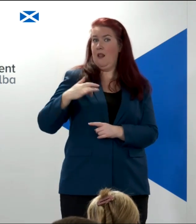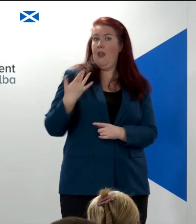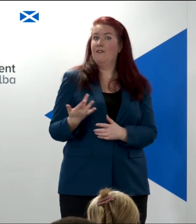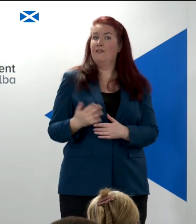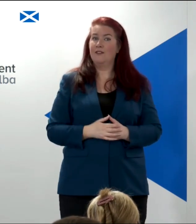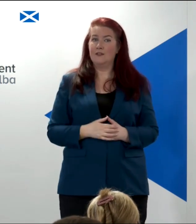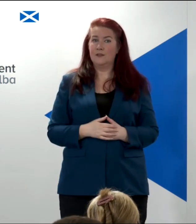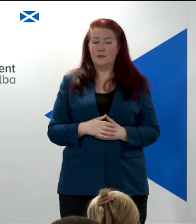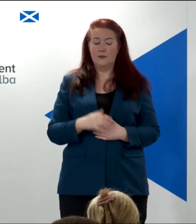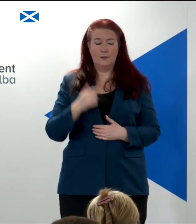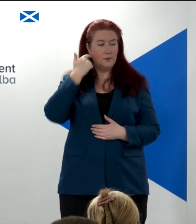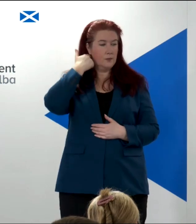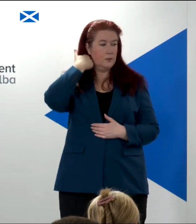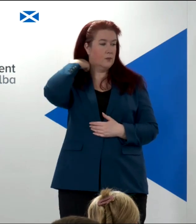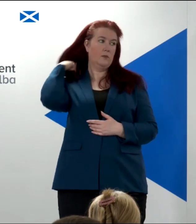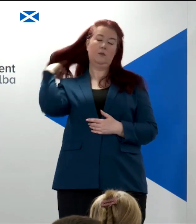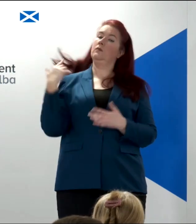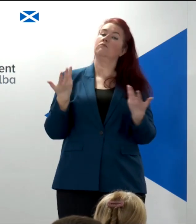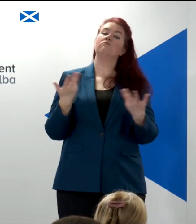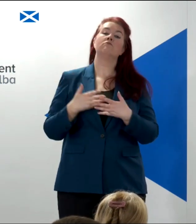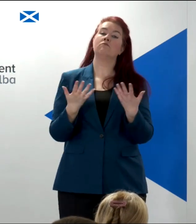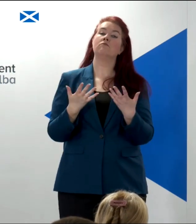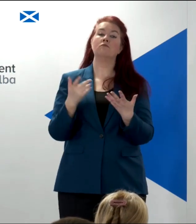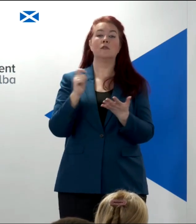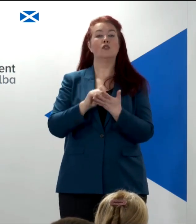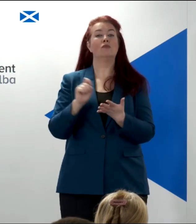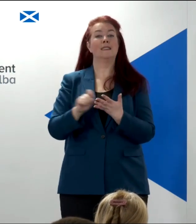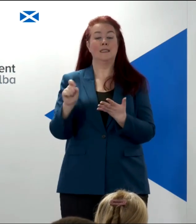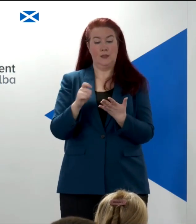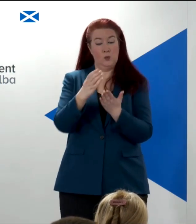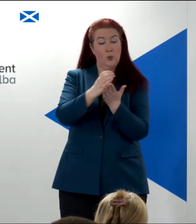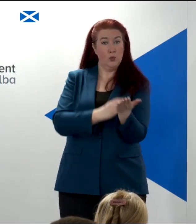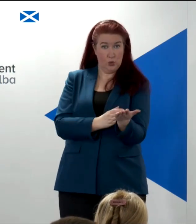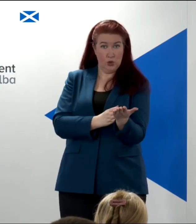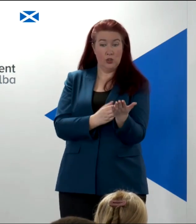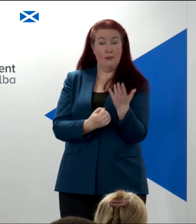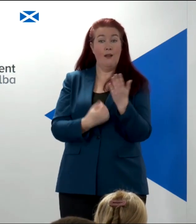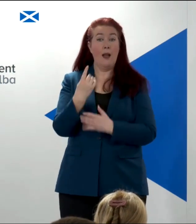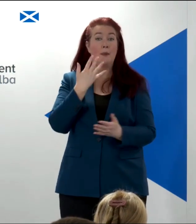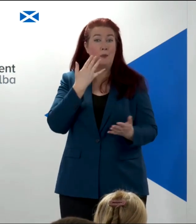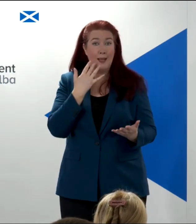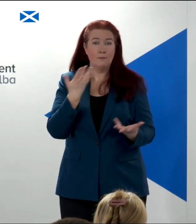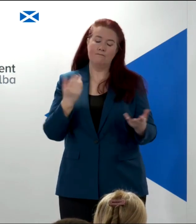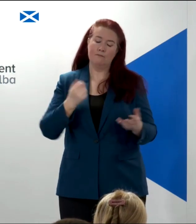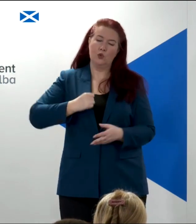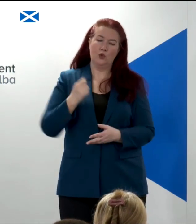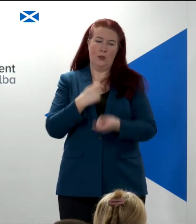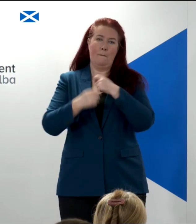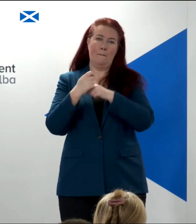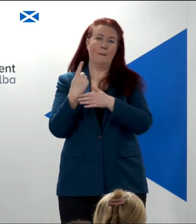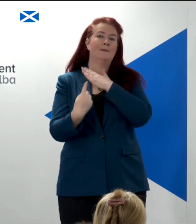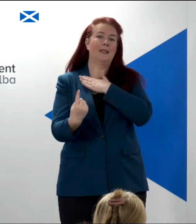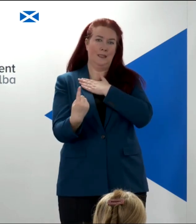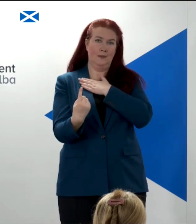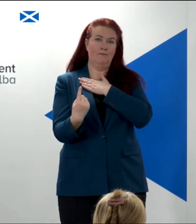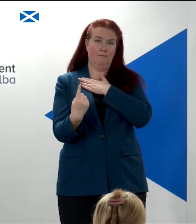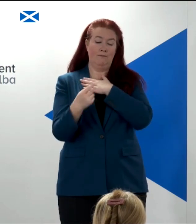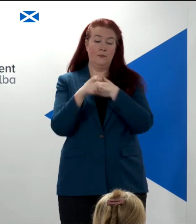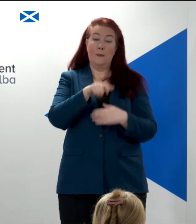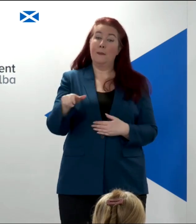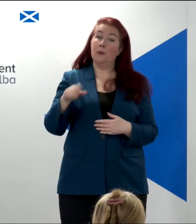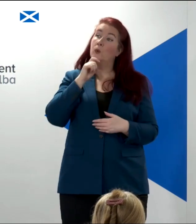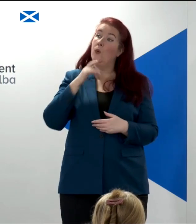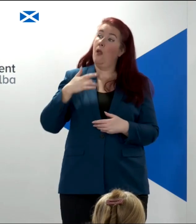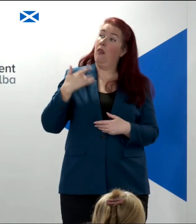Of course, our written constitution is something that will only come about when Scotland is independent, when people who live in Scotland